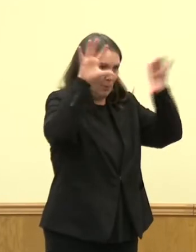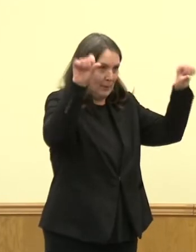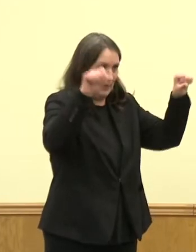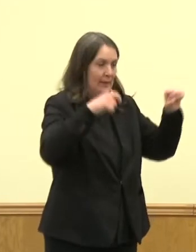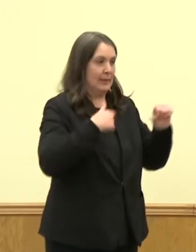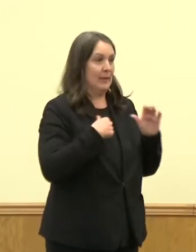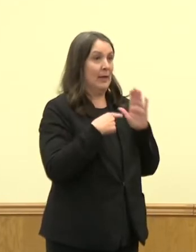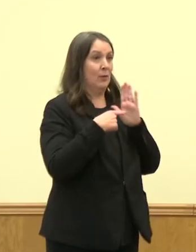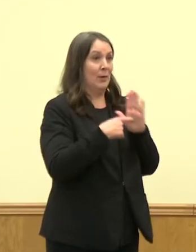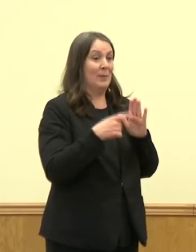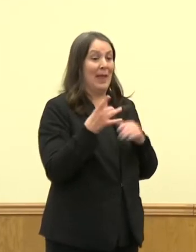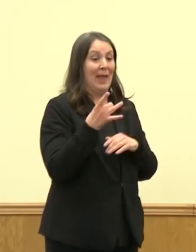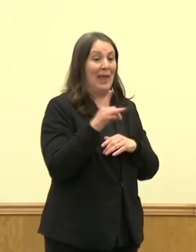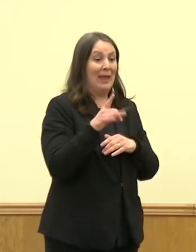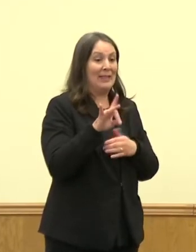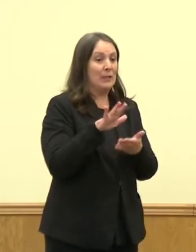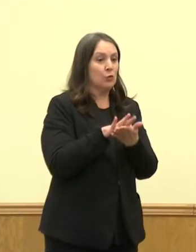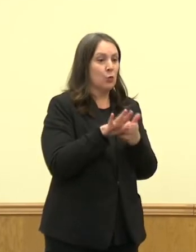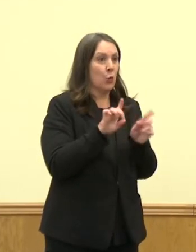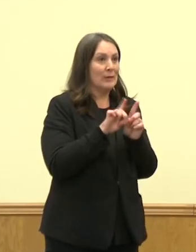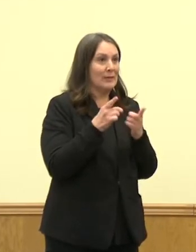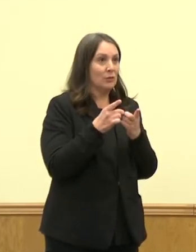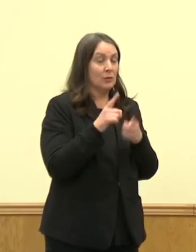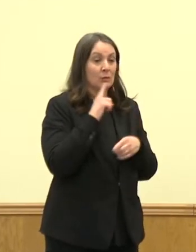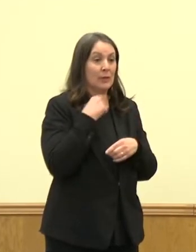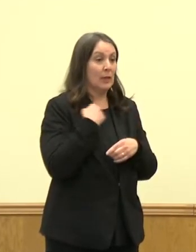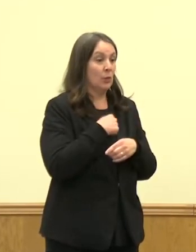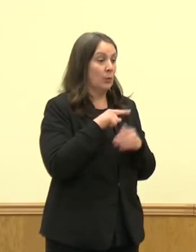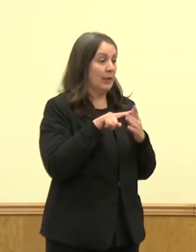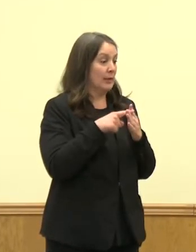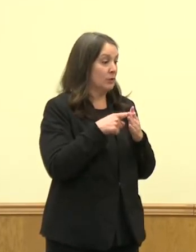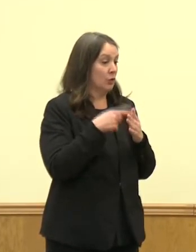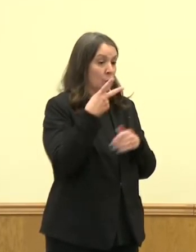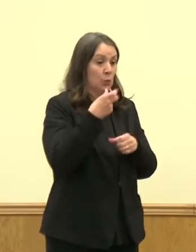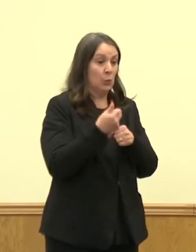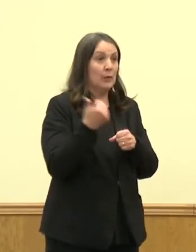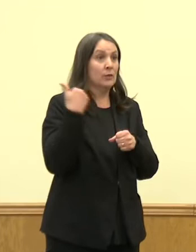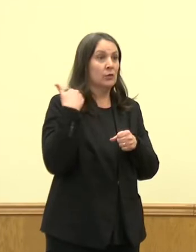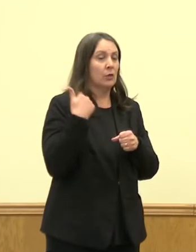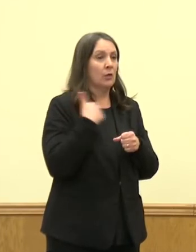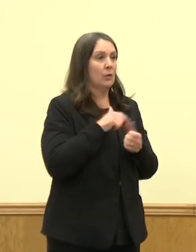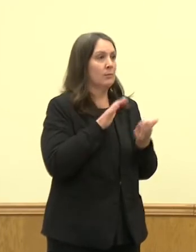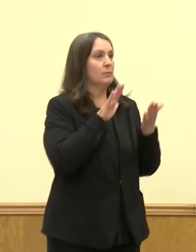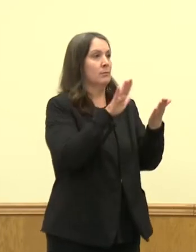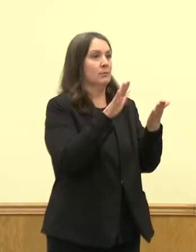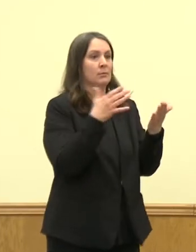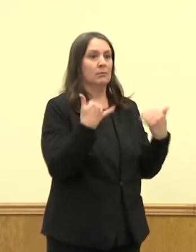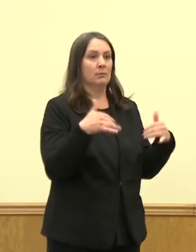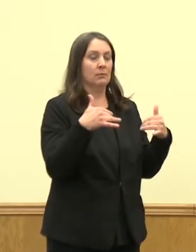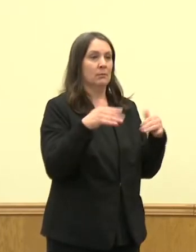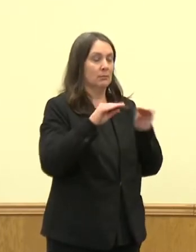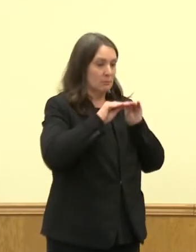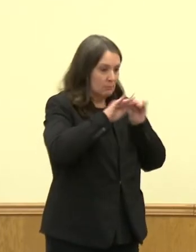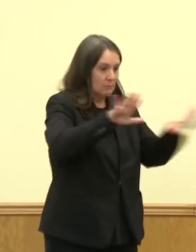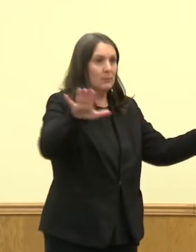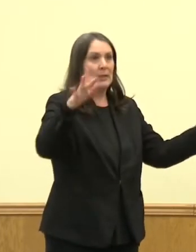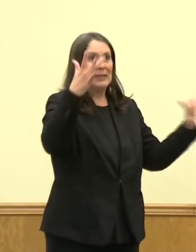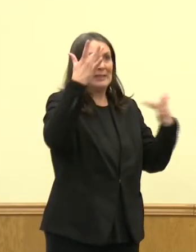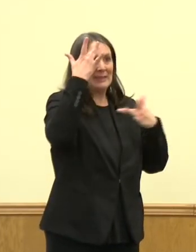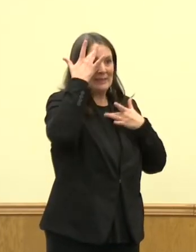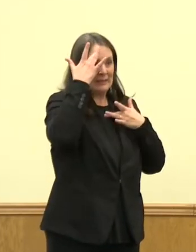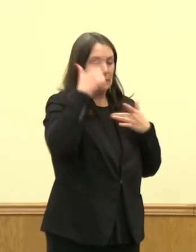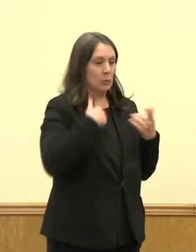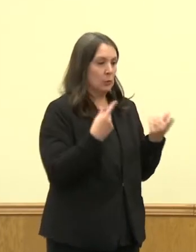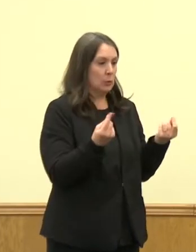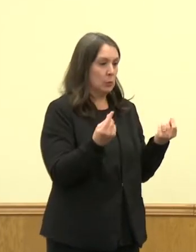and there are 18 of them that two years started down this journey of what does it mean to face a global pandemic in the modern education system.